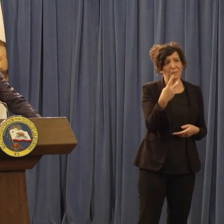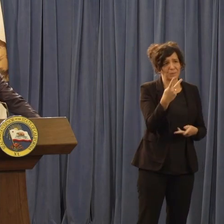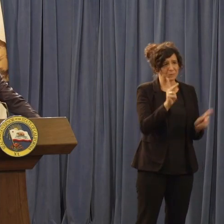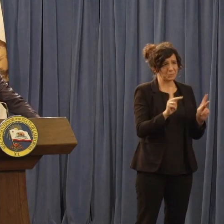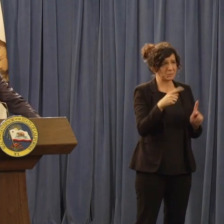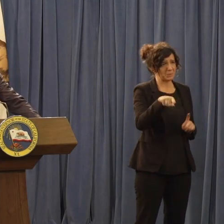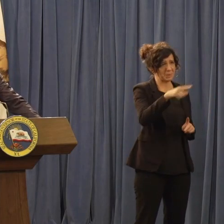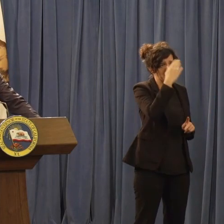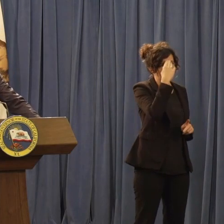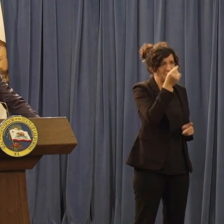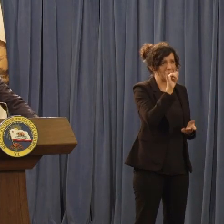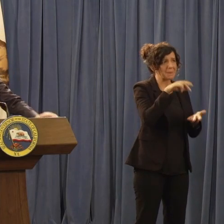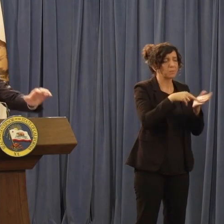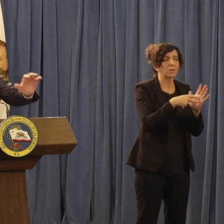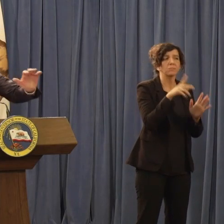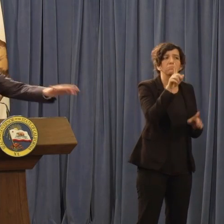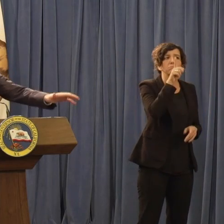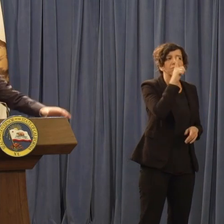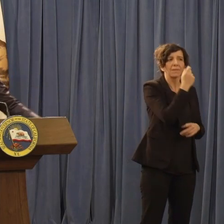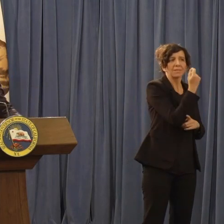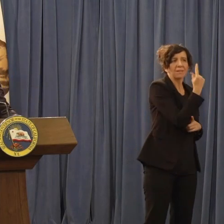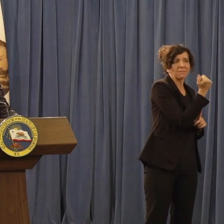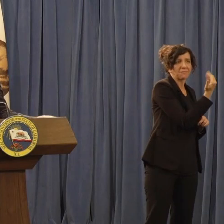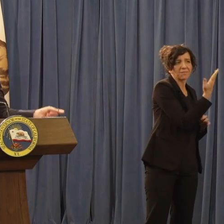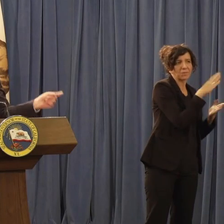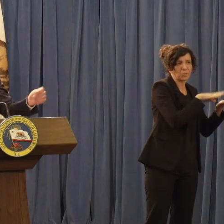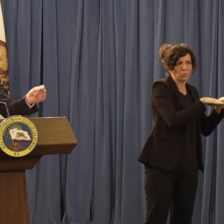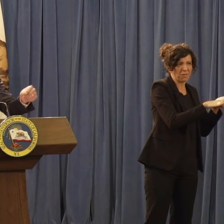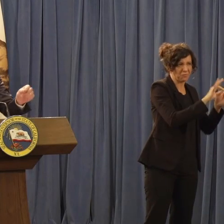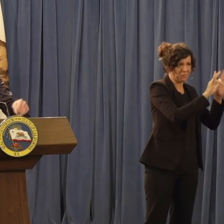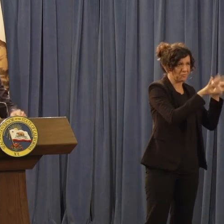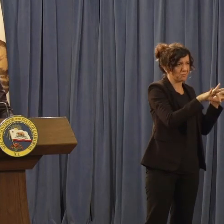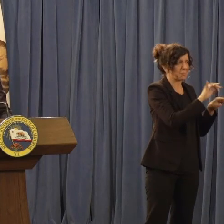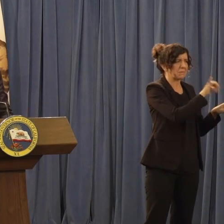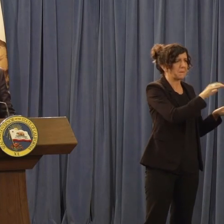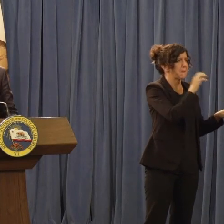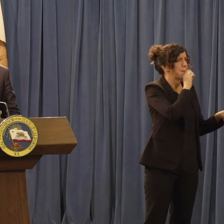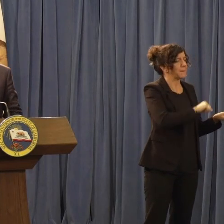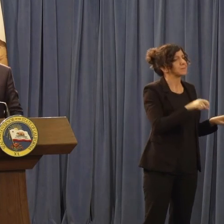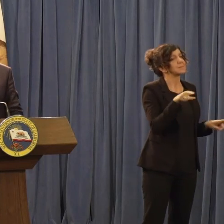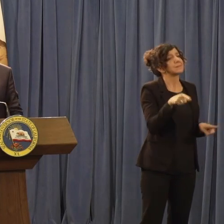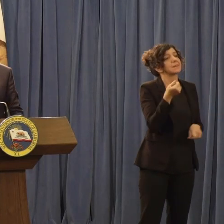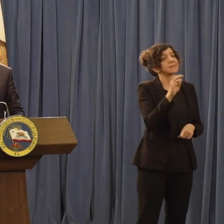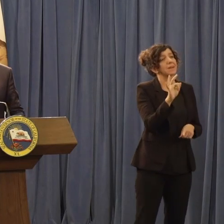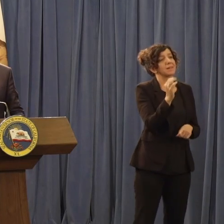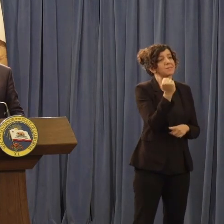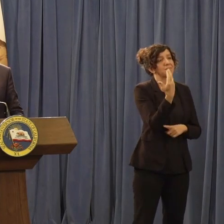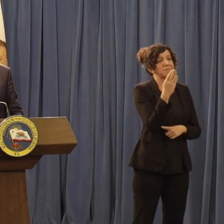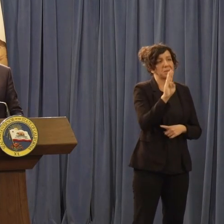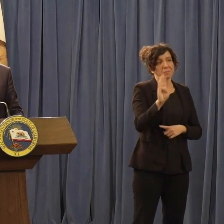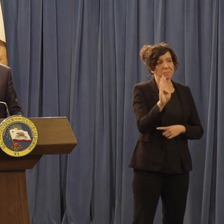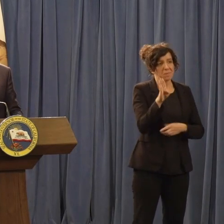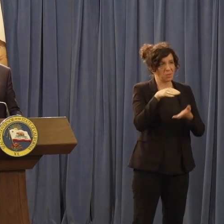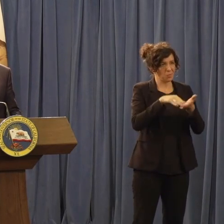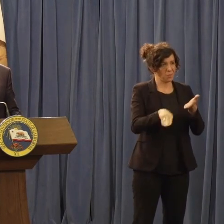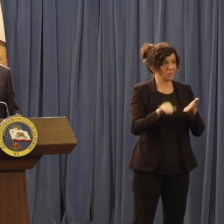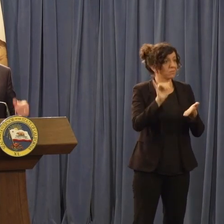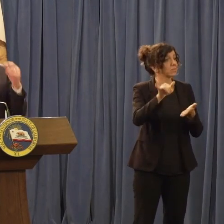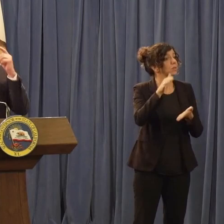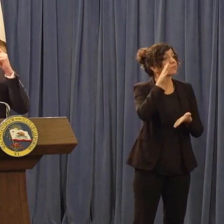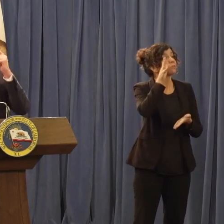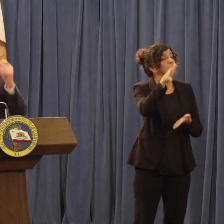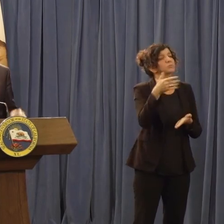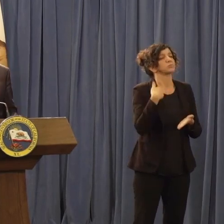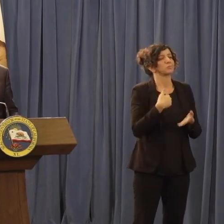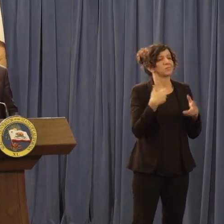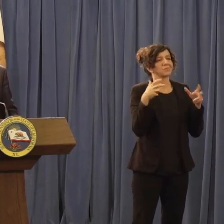an 1115 waiver. That's the past. This is a 1915 B waiver. That's the future. And we're investing